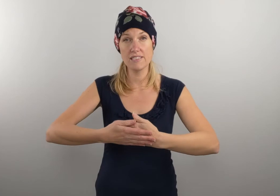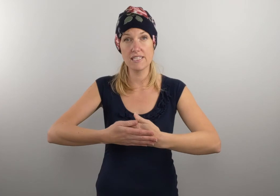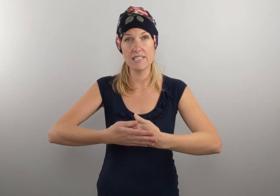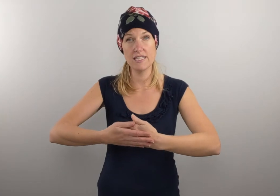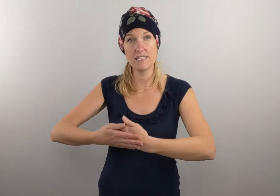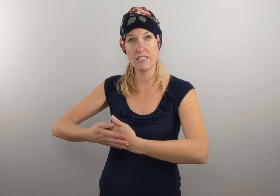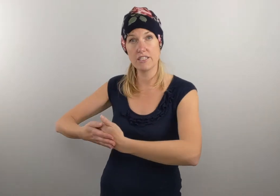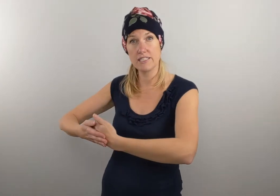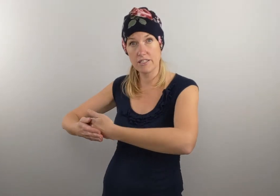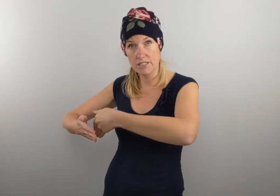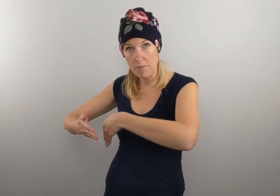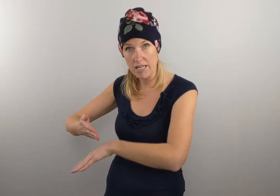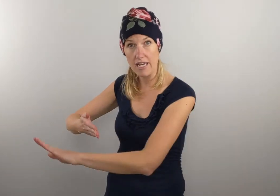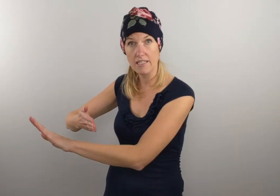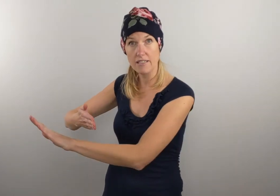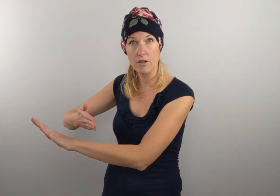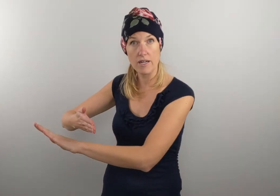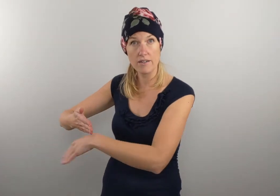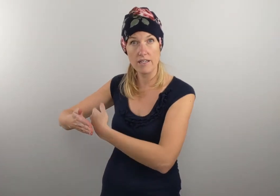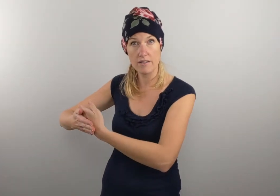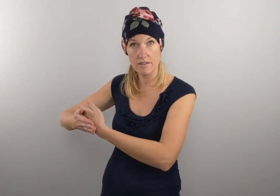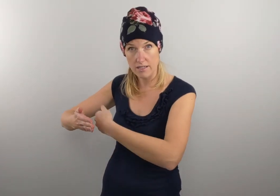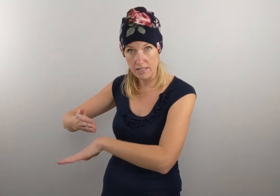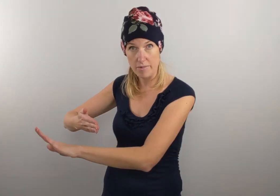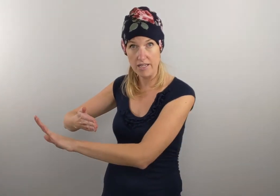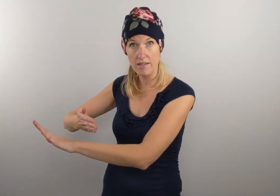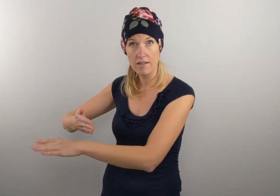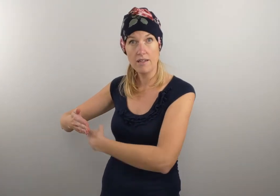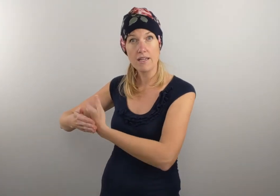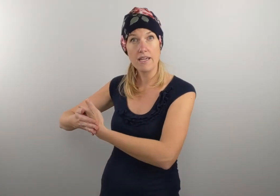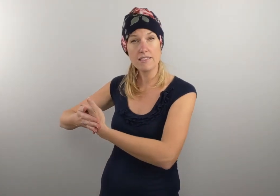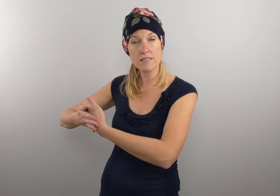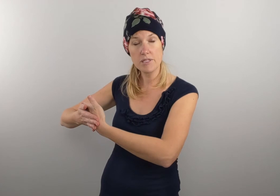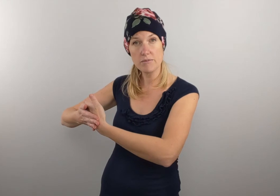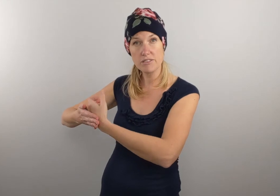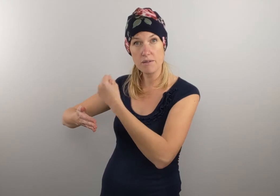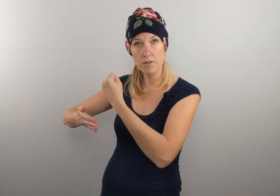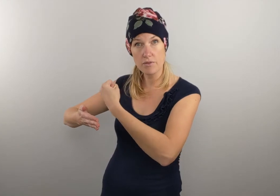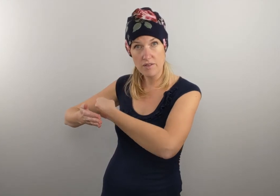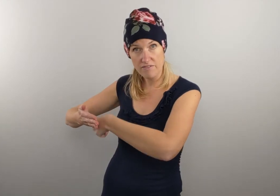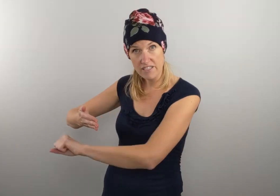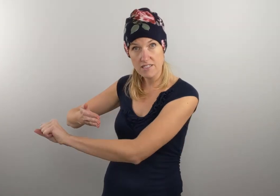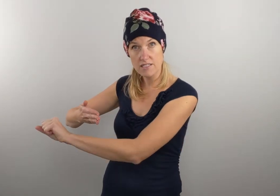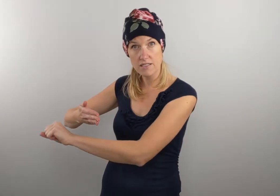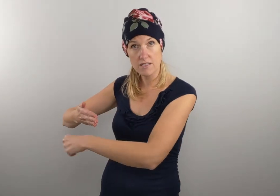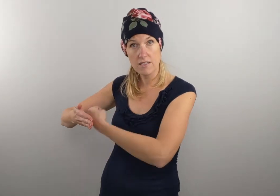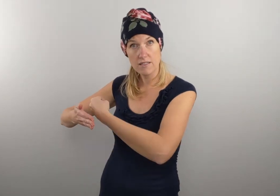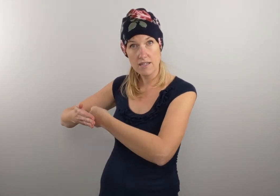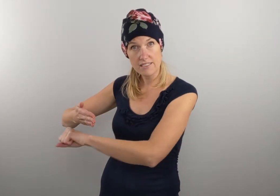like this and you're going to take your dominant hand and go underneath your non-dominant. Okay, and sometimes you'll see birth with a fist. Kind of